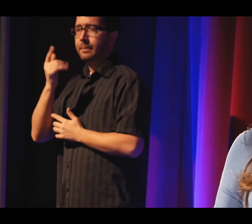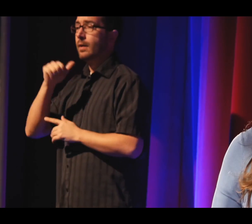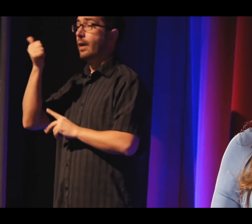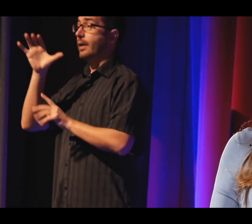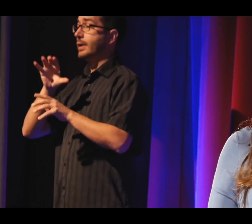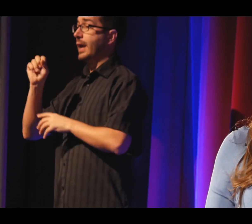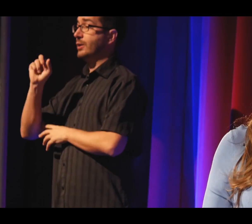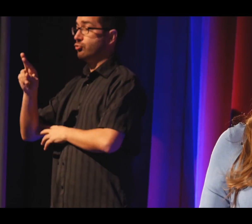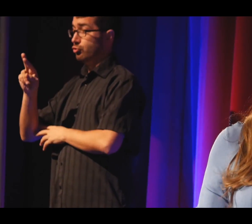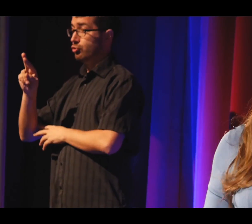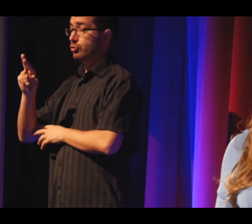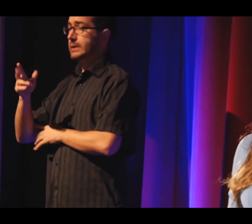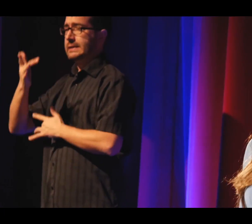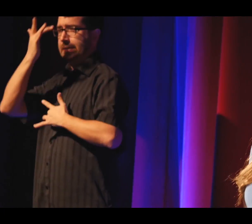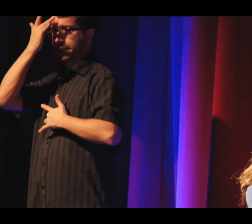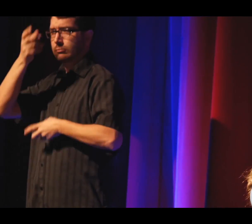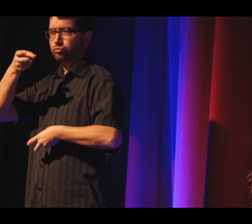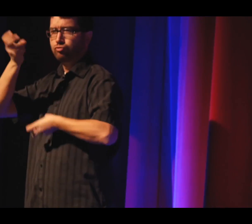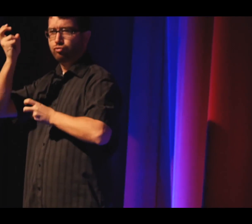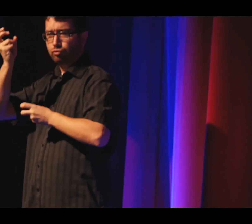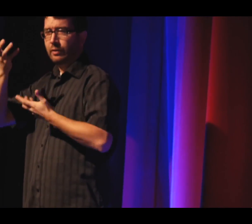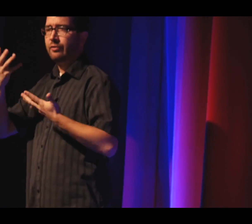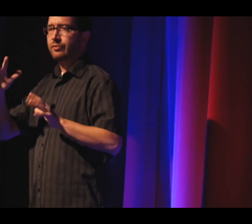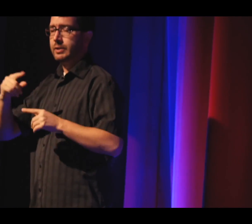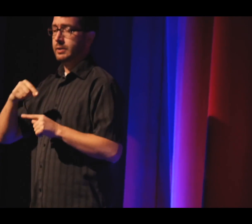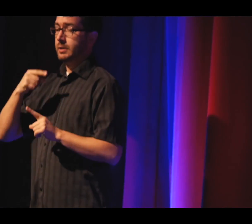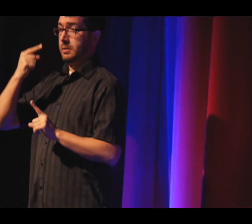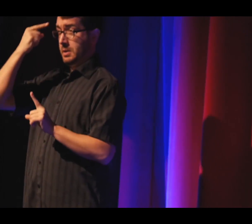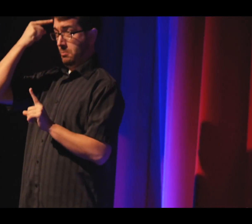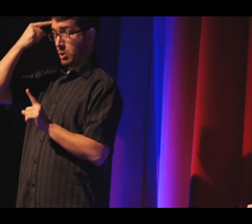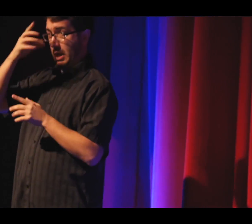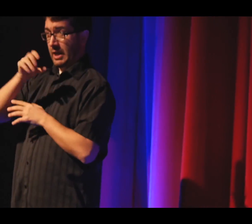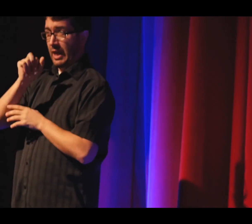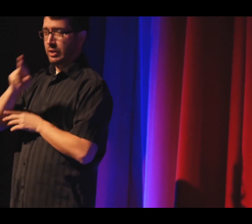cancers, it can take over who you are and what your soul is.